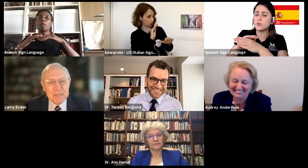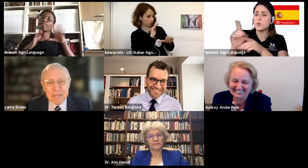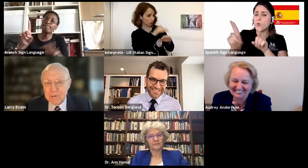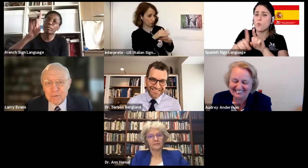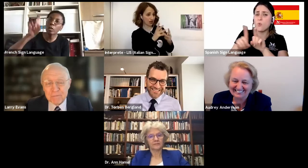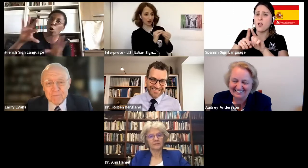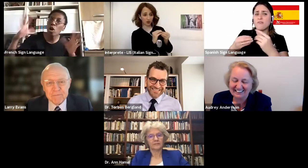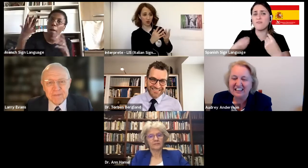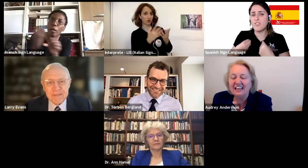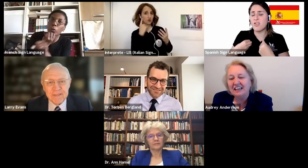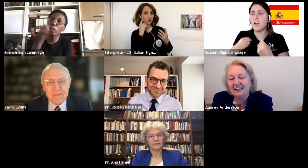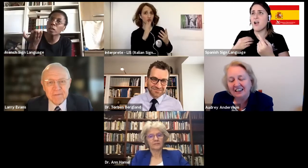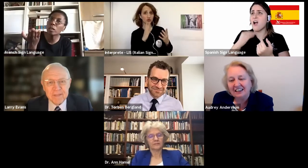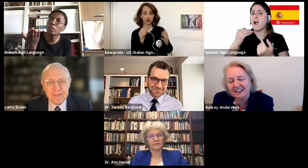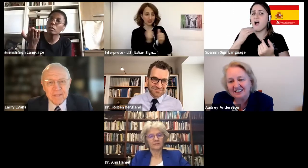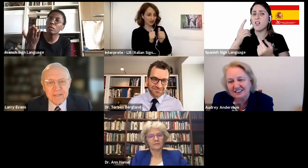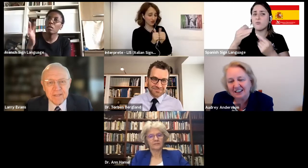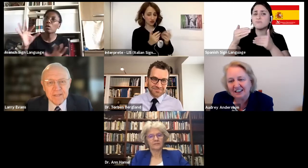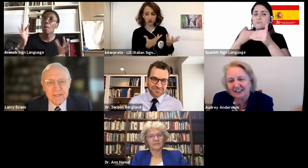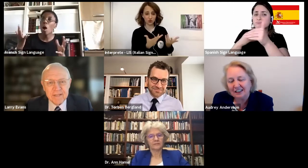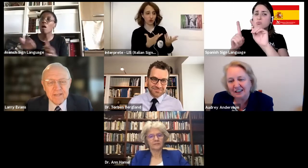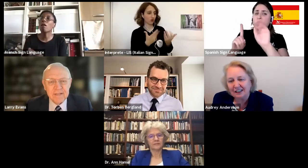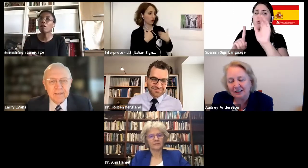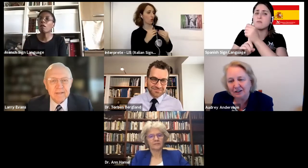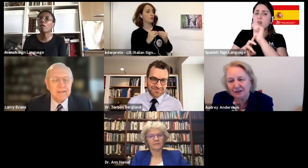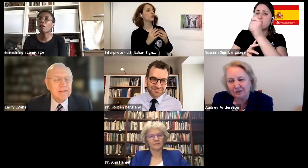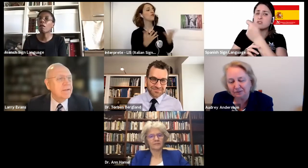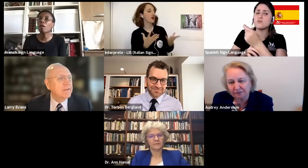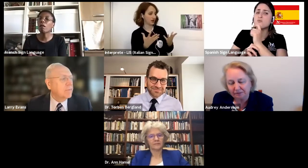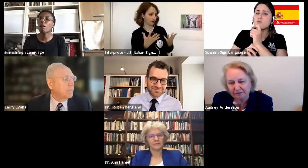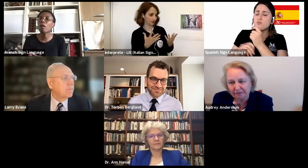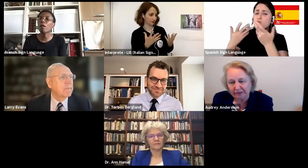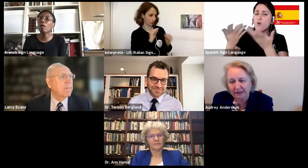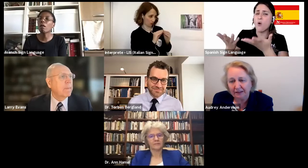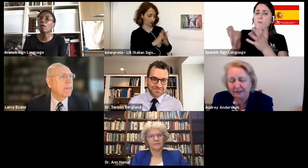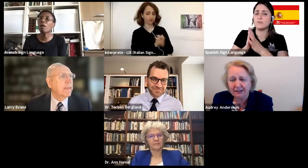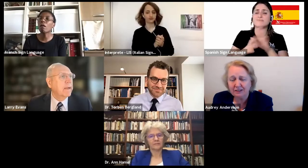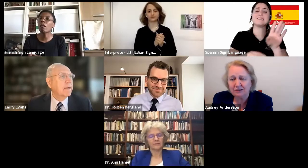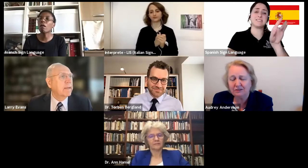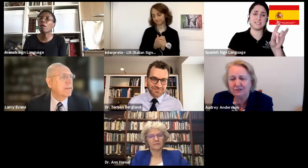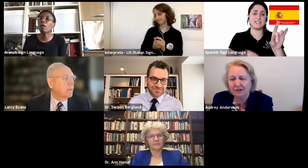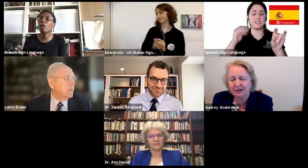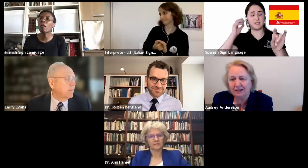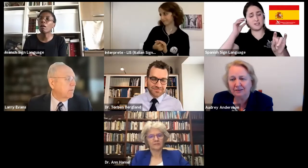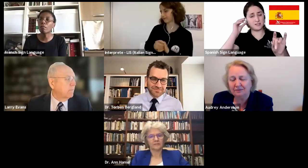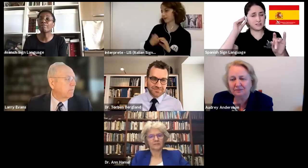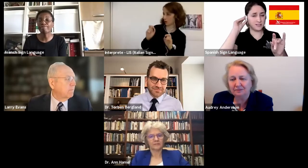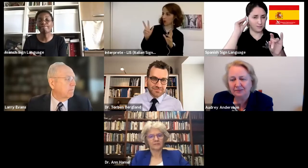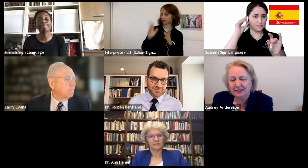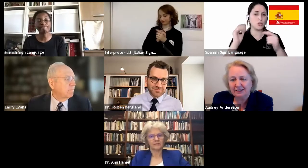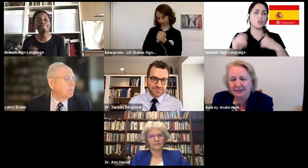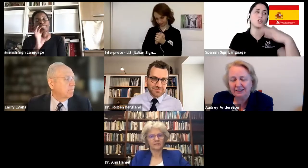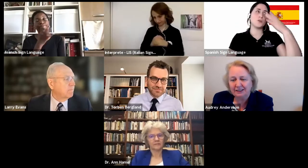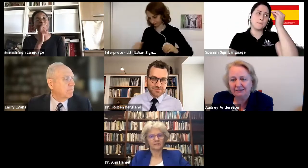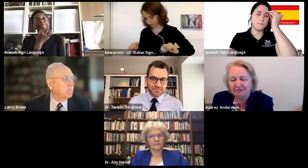aspect. Is that true? Yes. And I think, you know, the thing to, um,